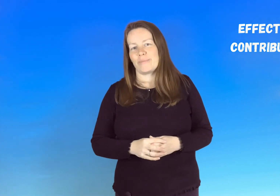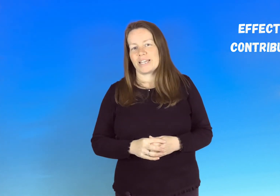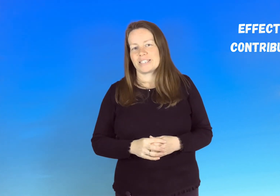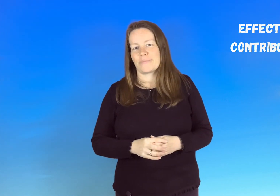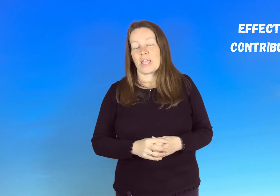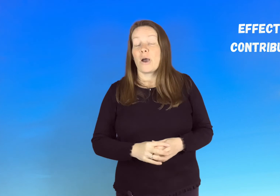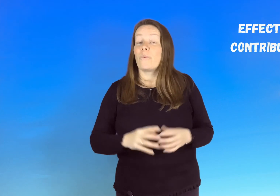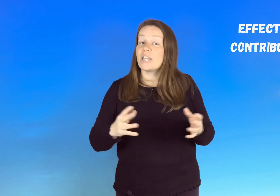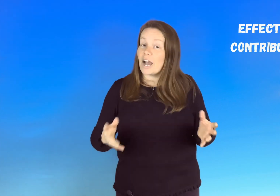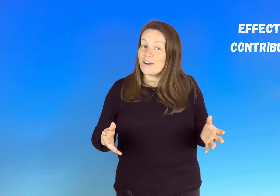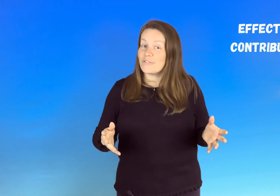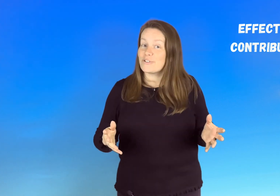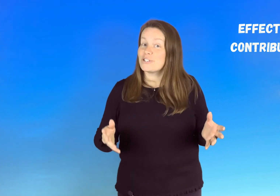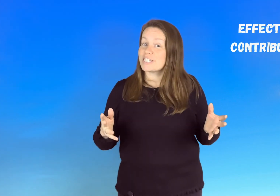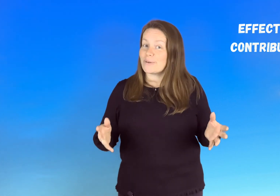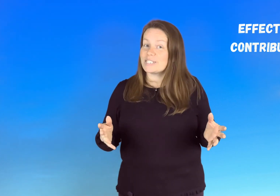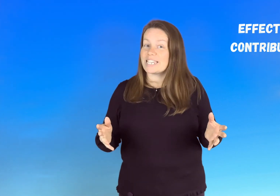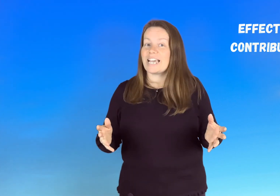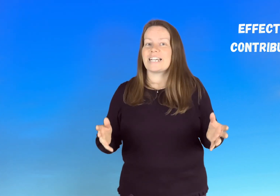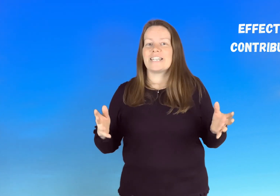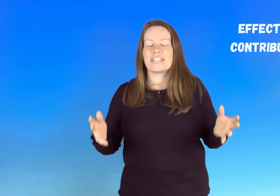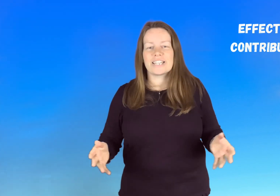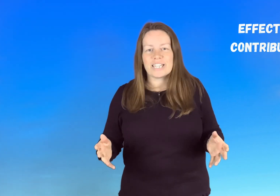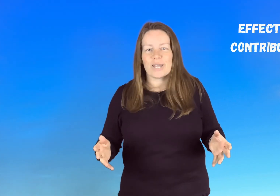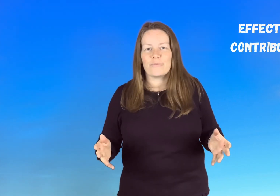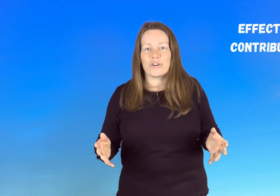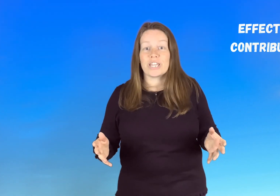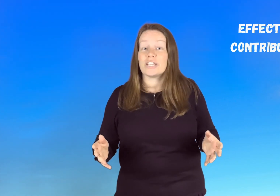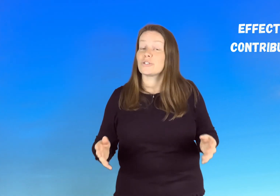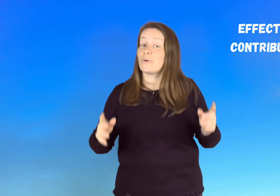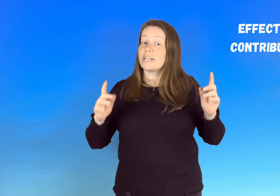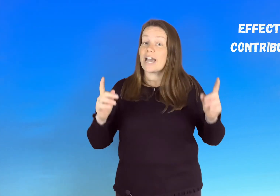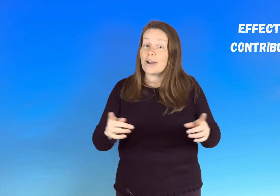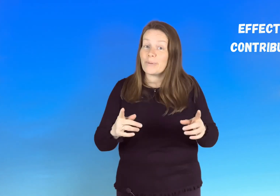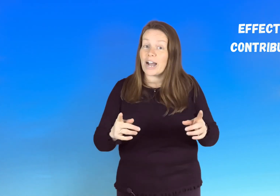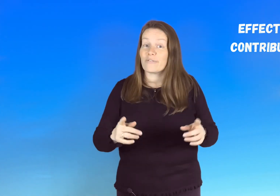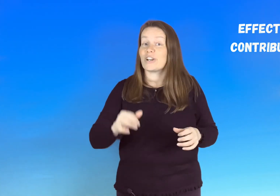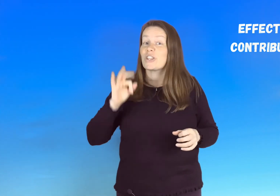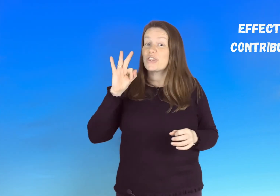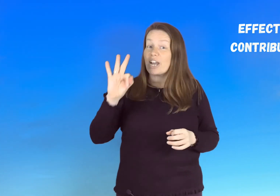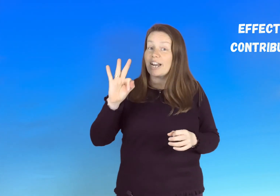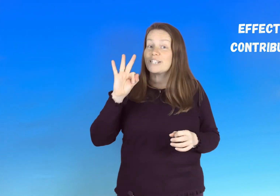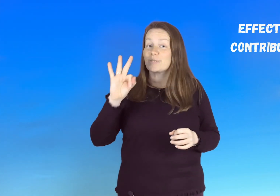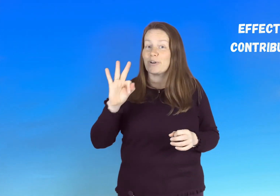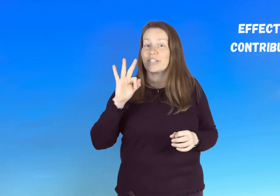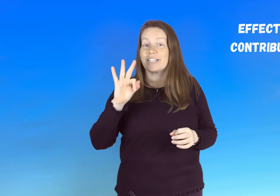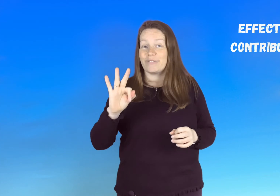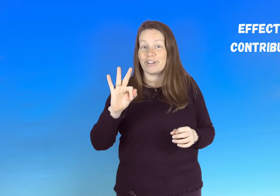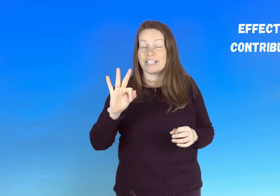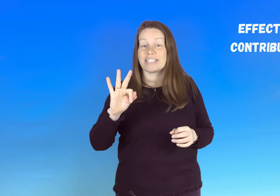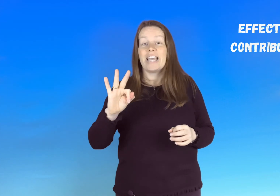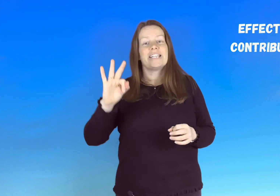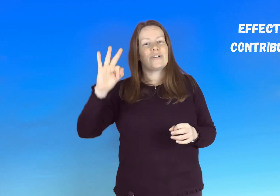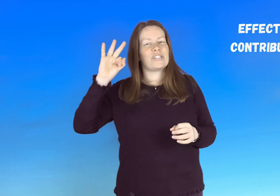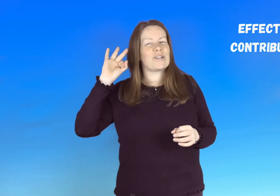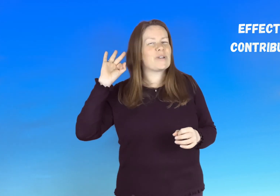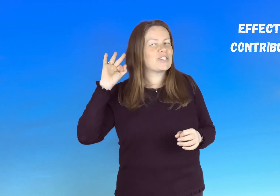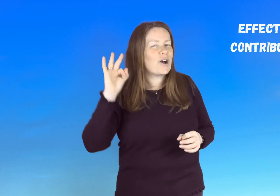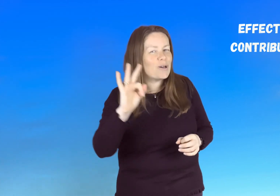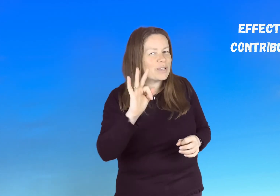best we have of course like we said another game for you so we're now back for a third spot the difference now do you think we could all be